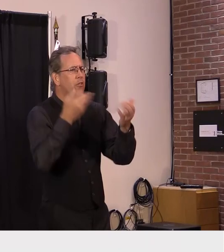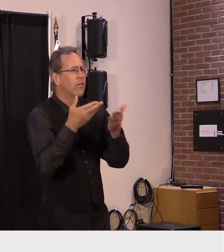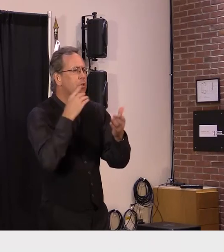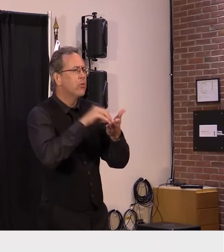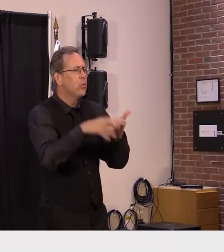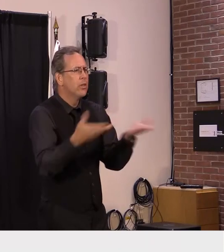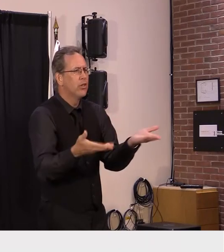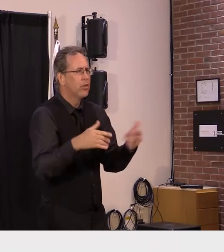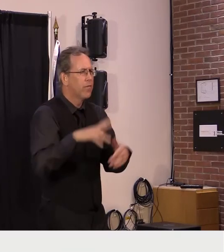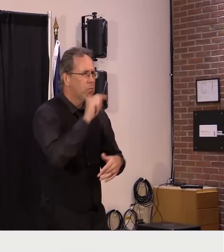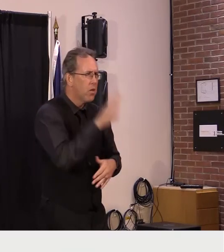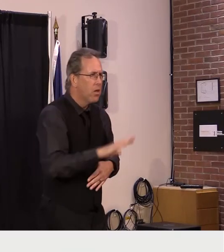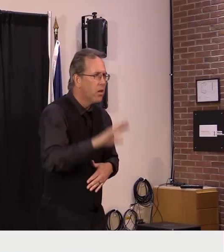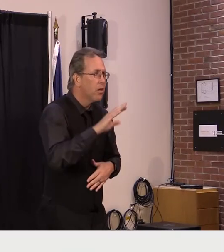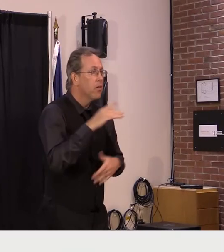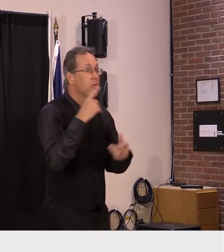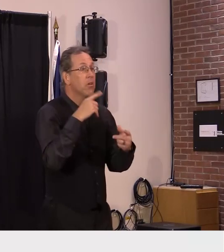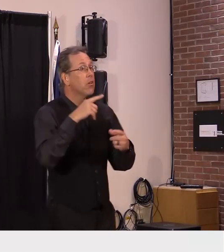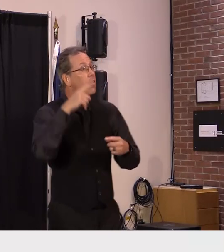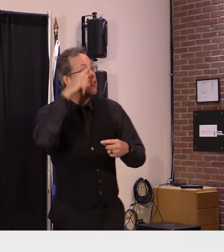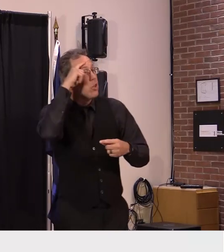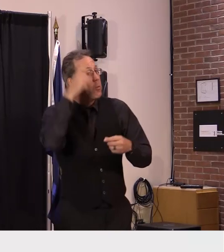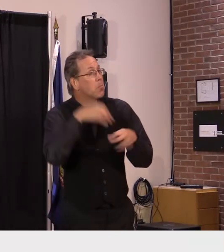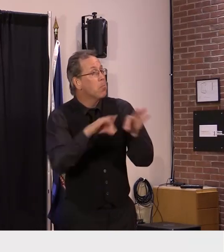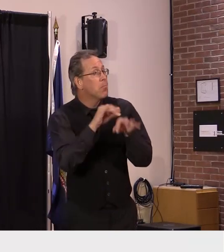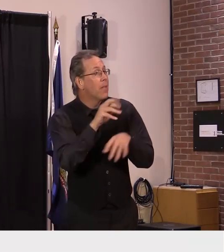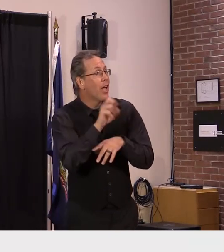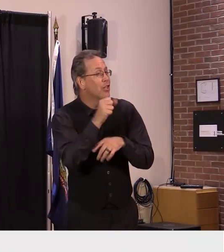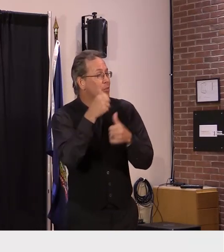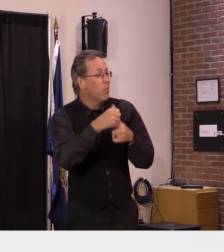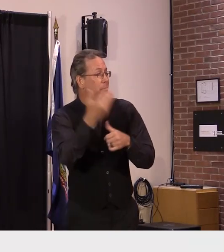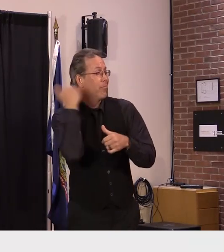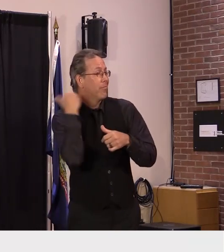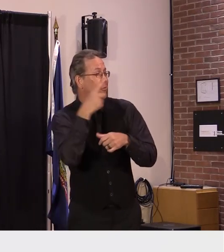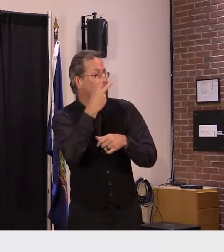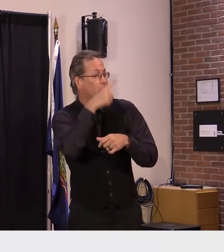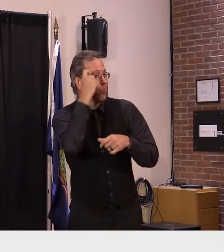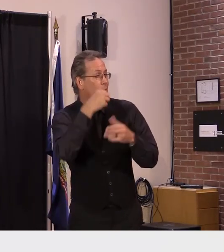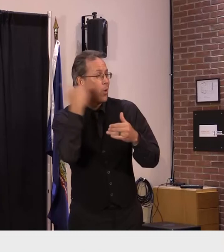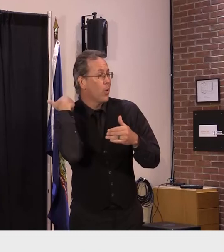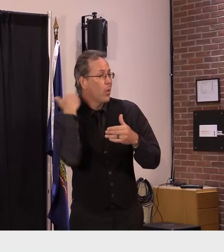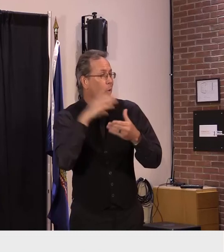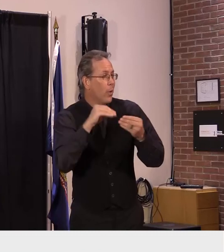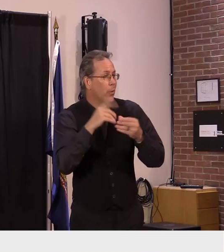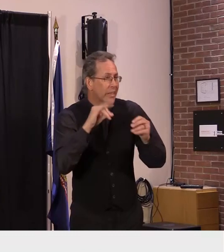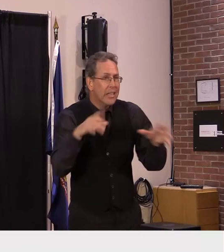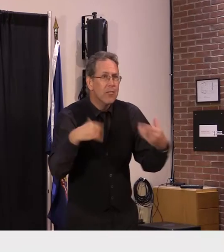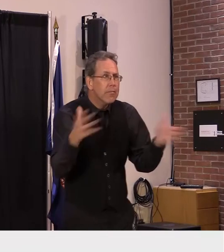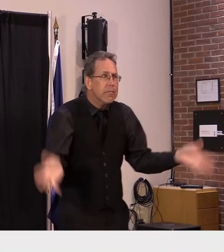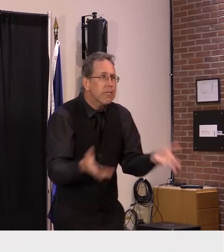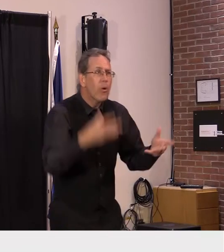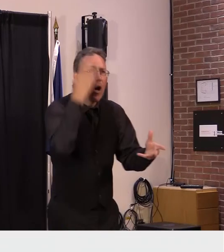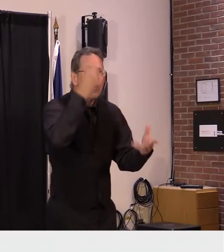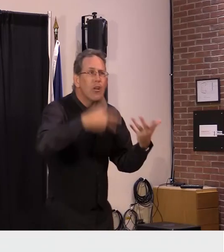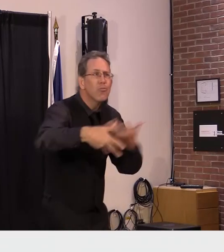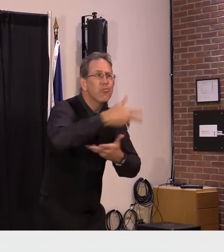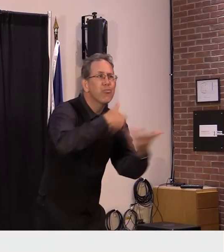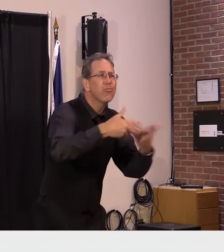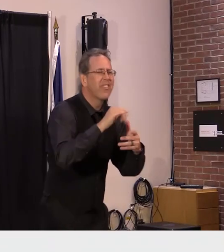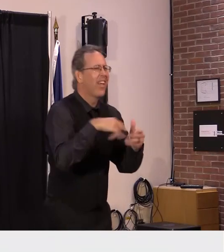uh summer matters programs i think that that's uh the next step getting outside getting back together is going to be